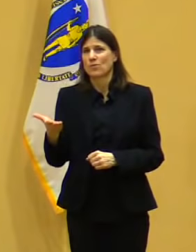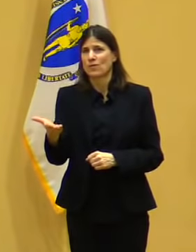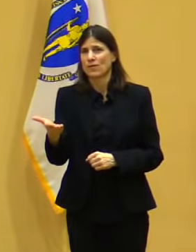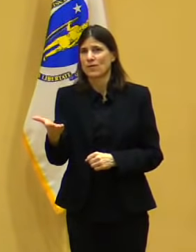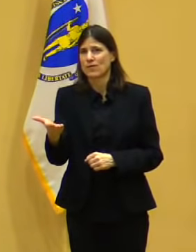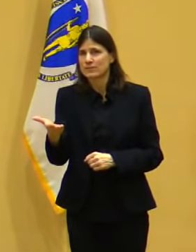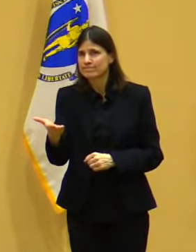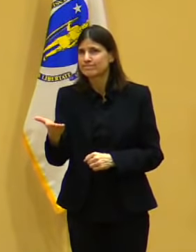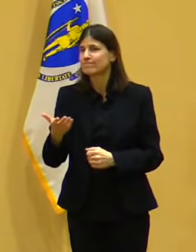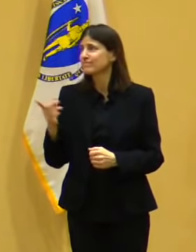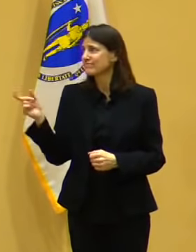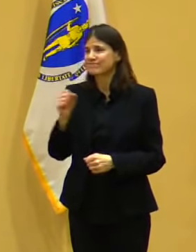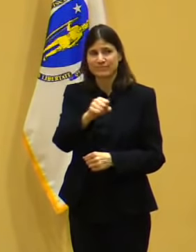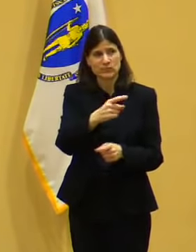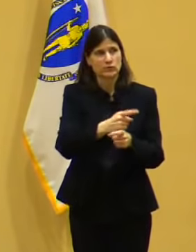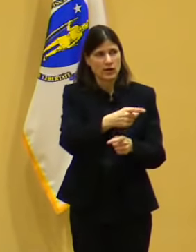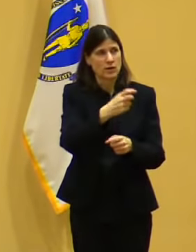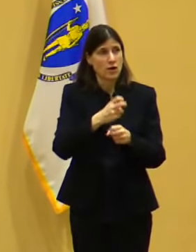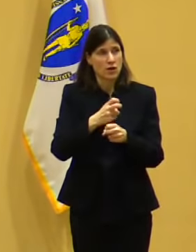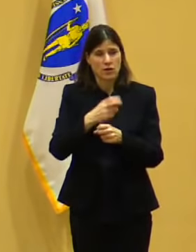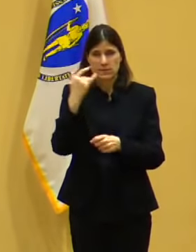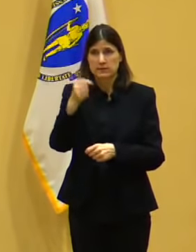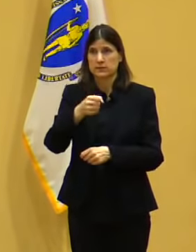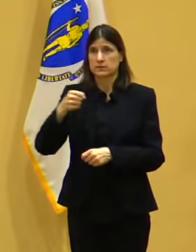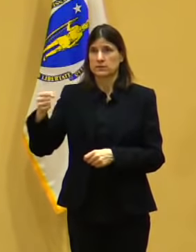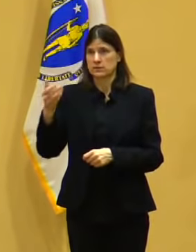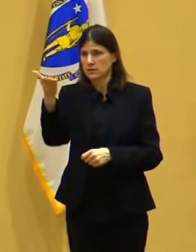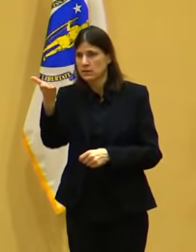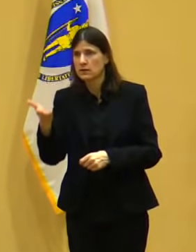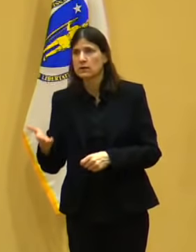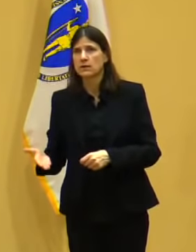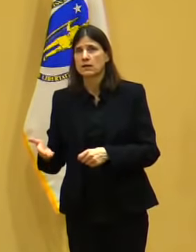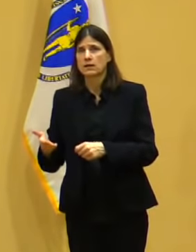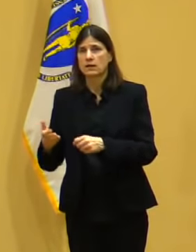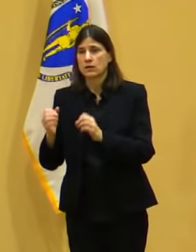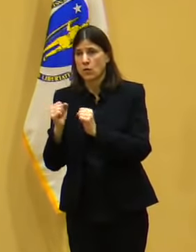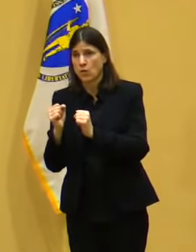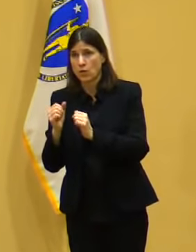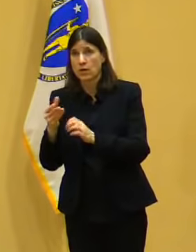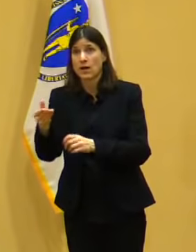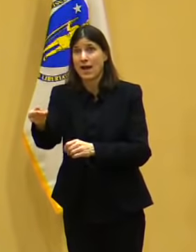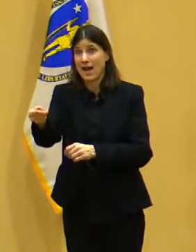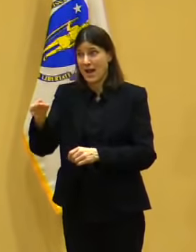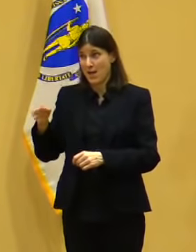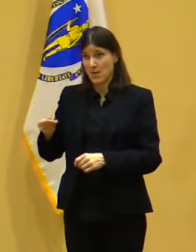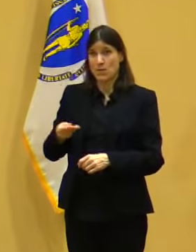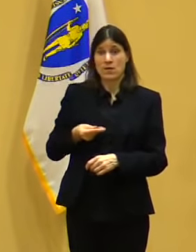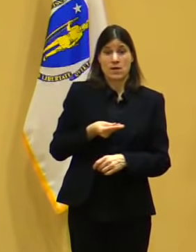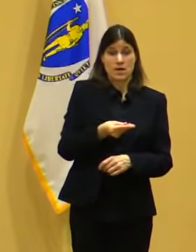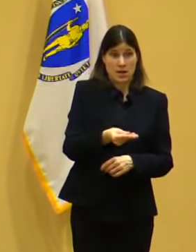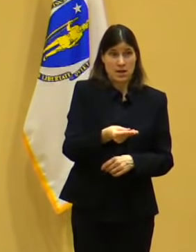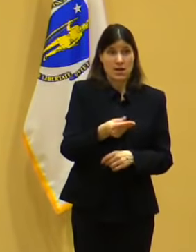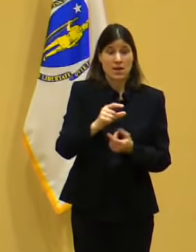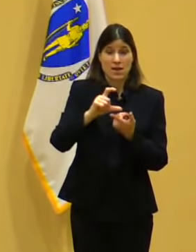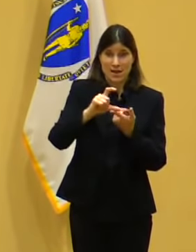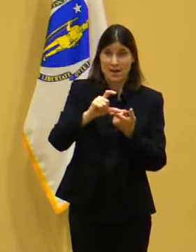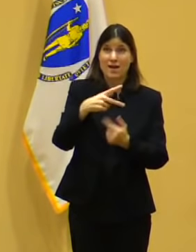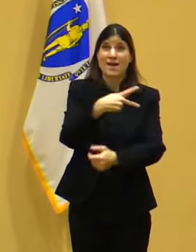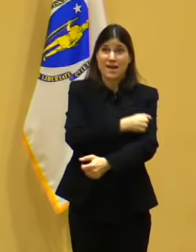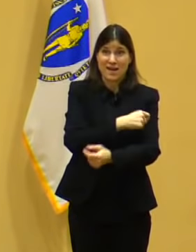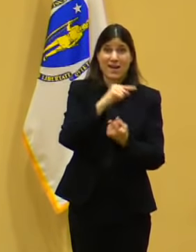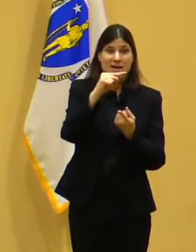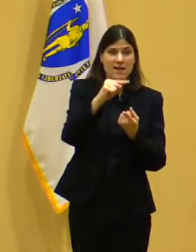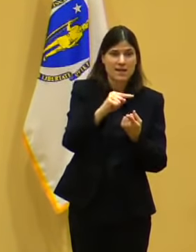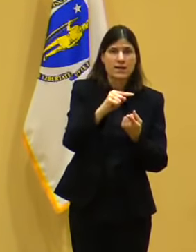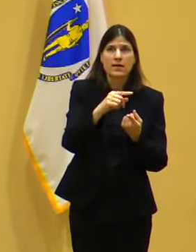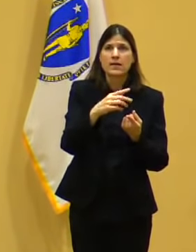process not just of storing them, but also using them more complicated than it would be for a vaccine that didn't